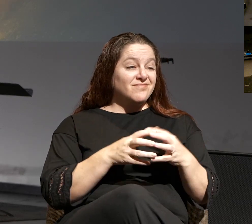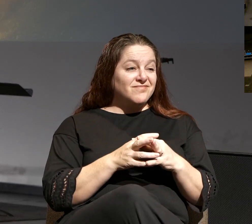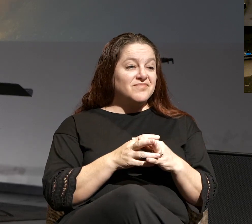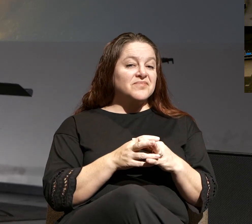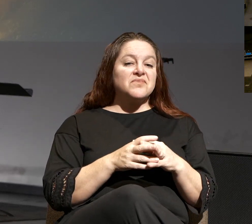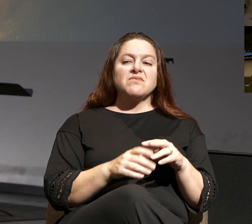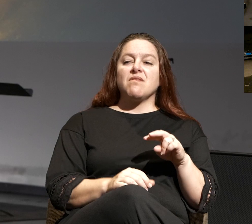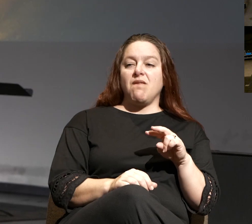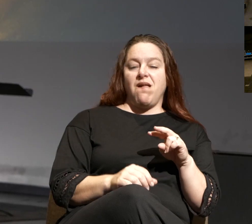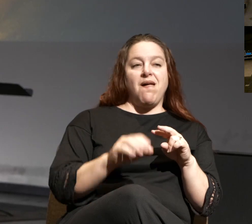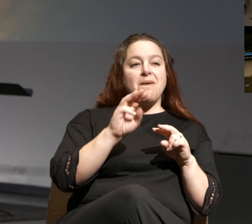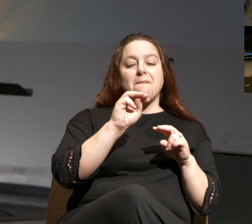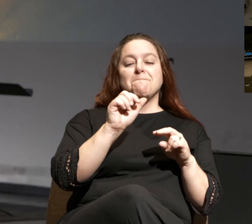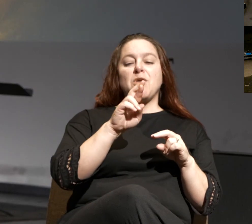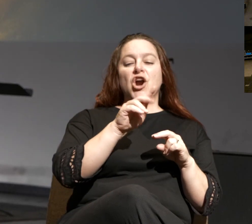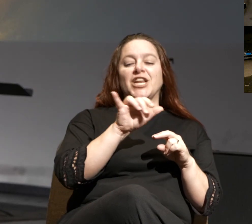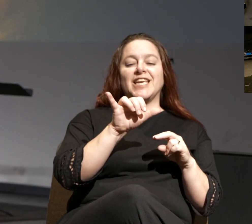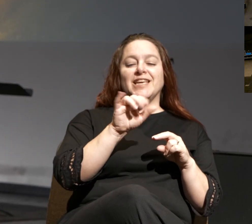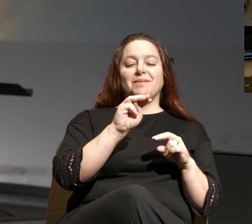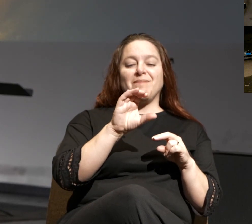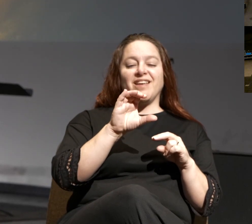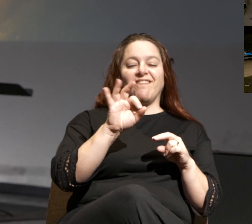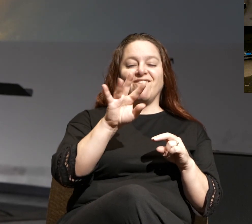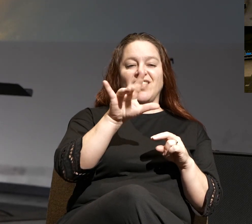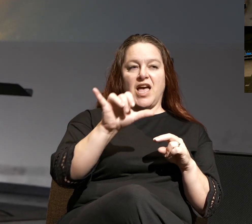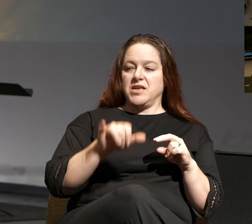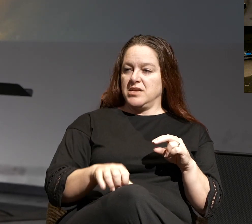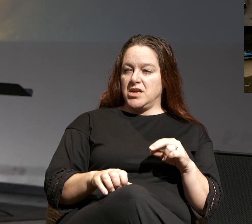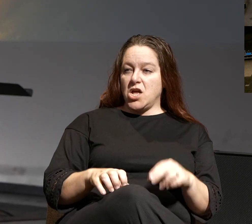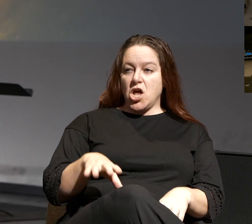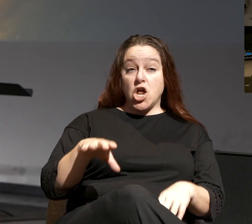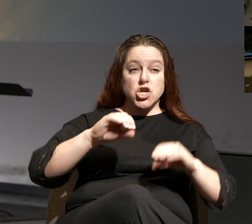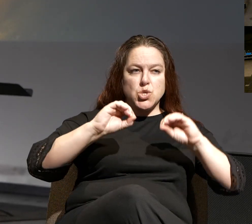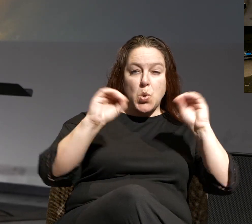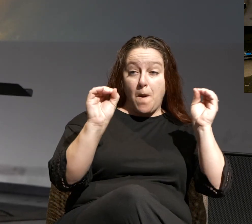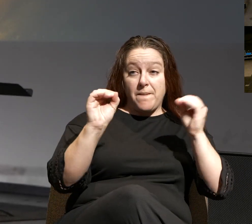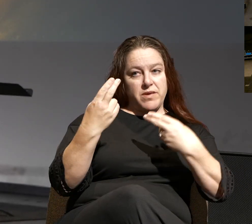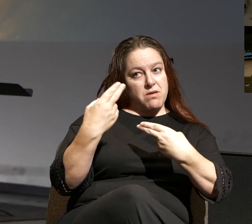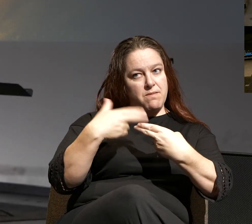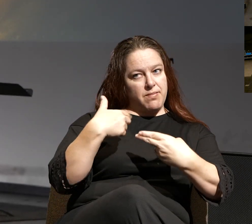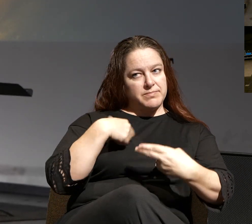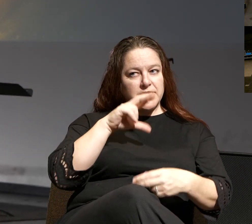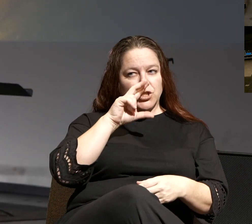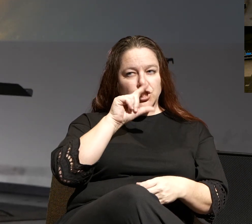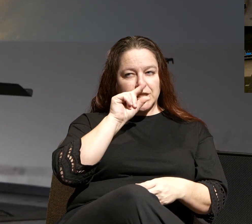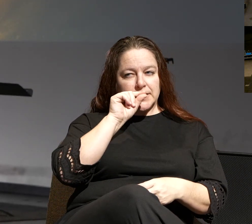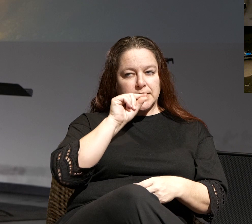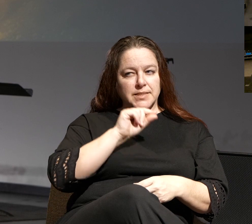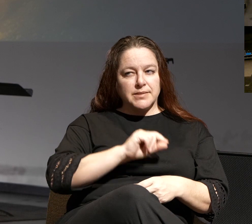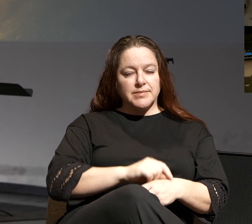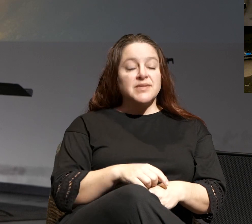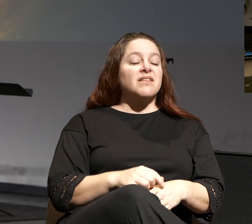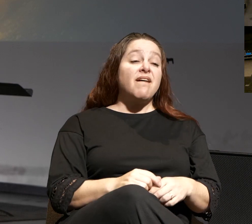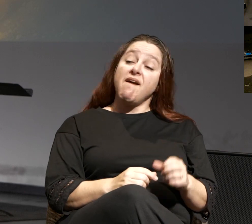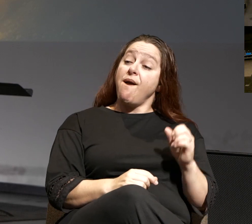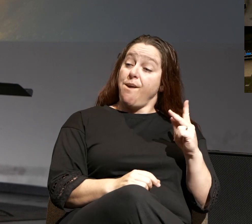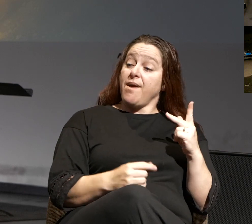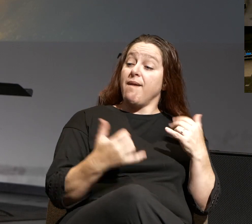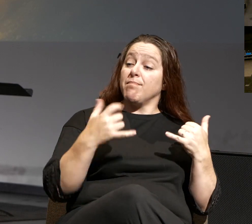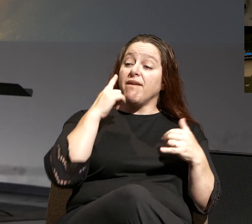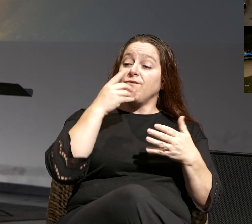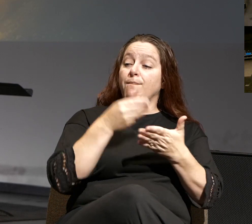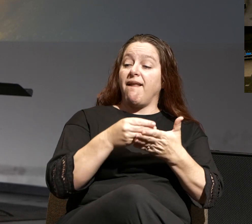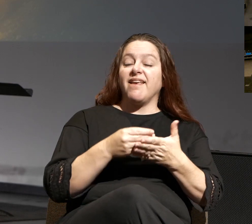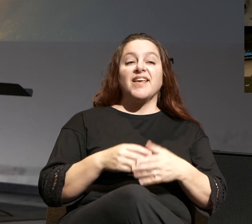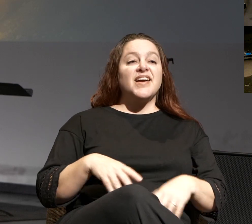So, I go all Marty McFly on him. Nobody calls me a chicken. So, I say, okay, let's play for money.